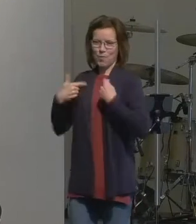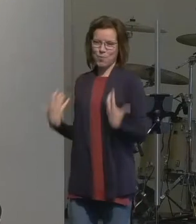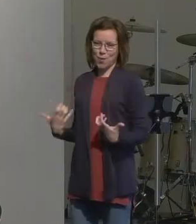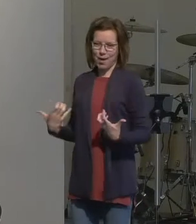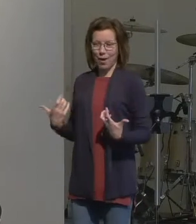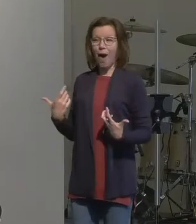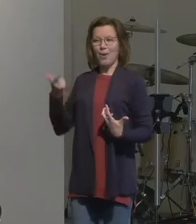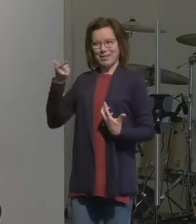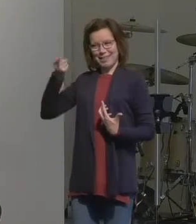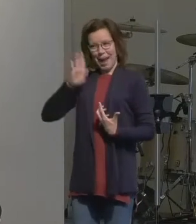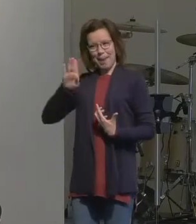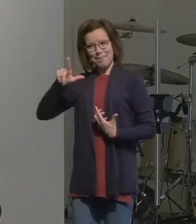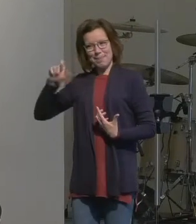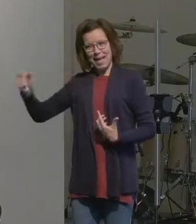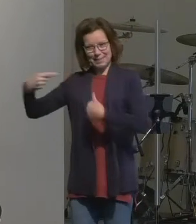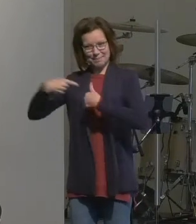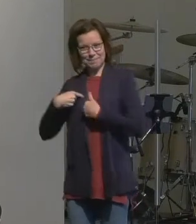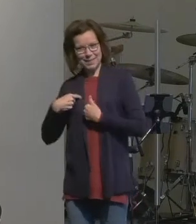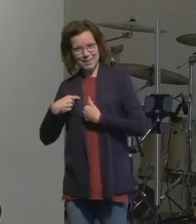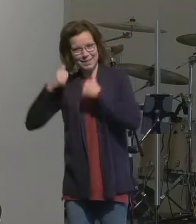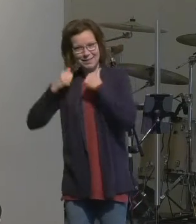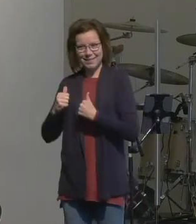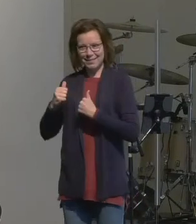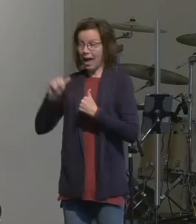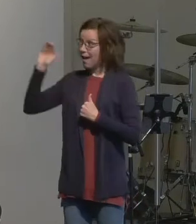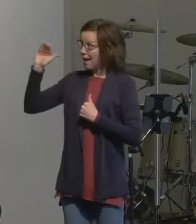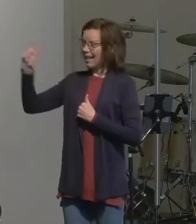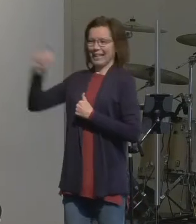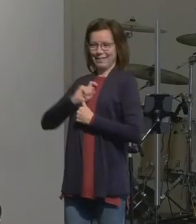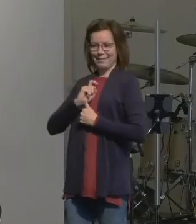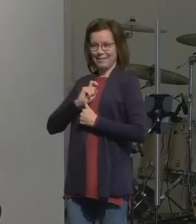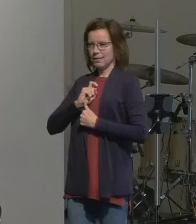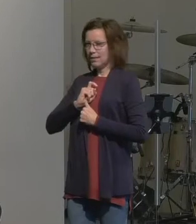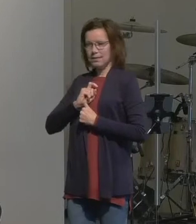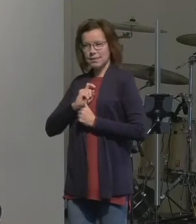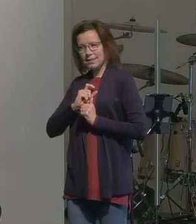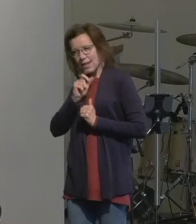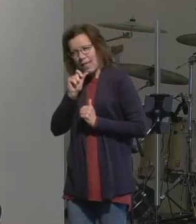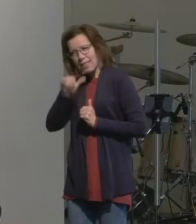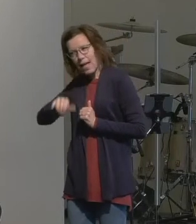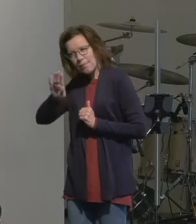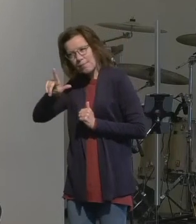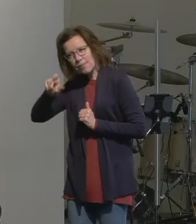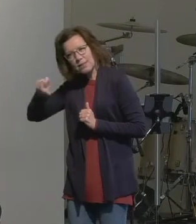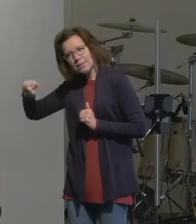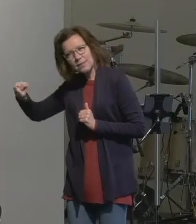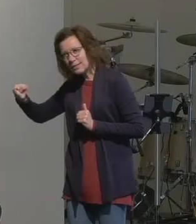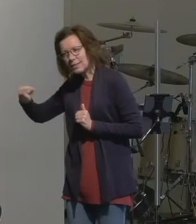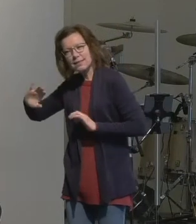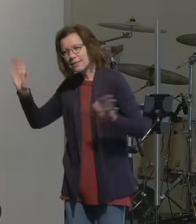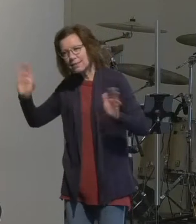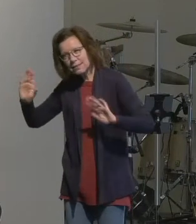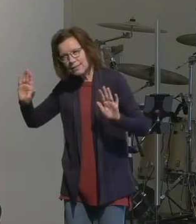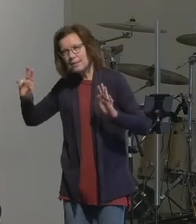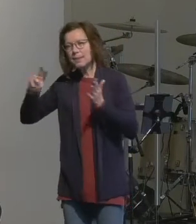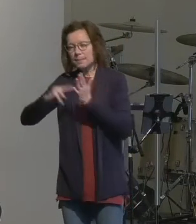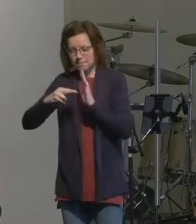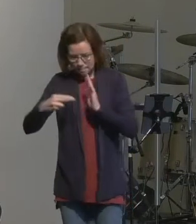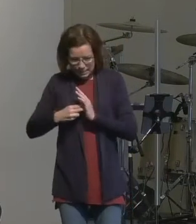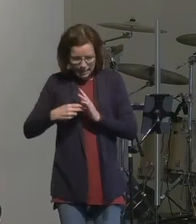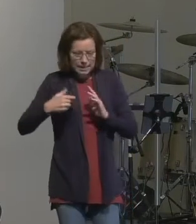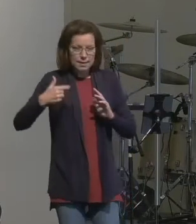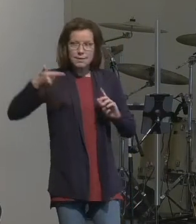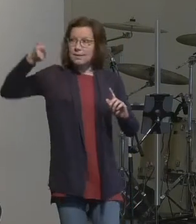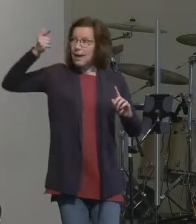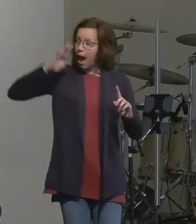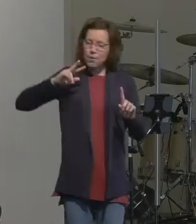but the word here when God says I will bless the sense of it is to invoke or enact define favor